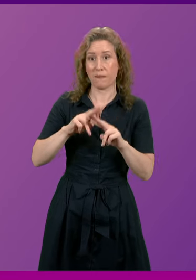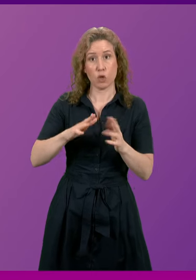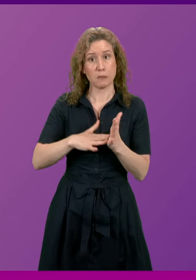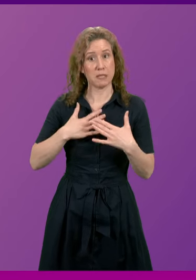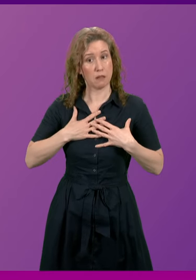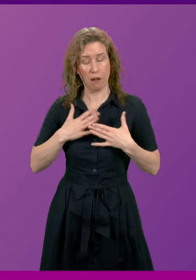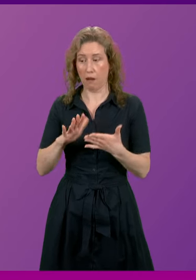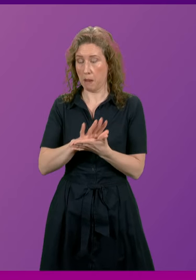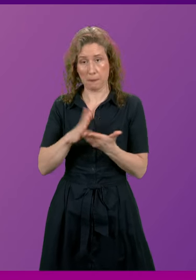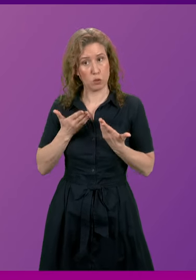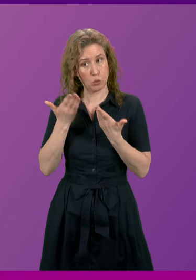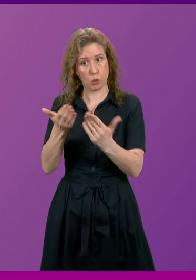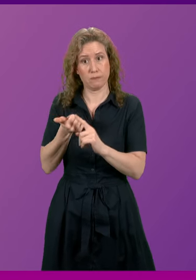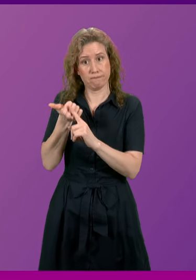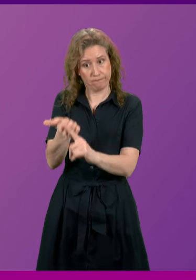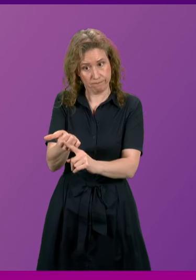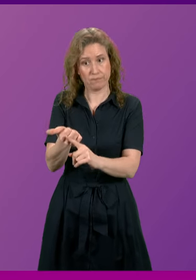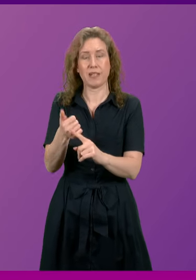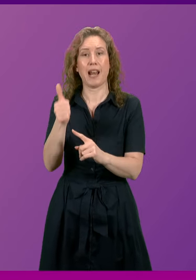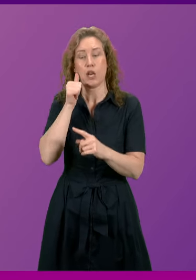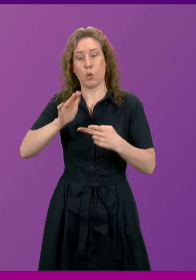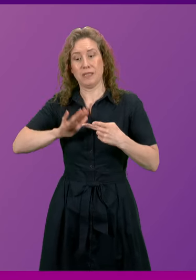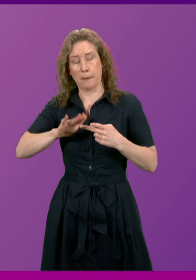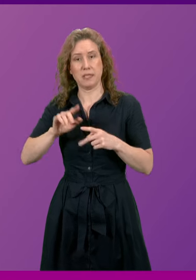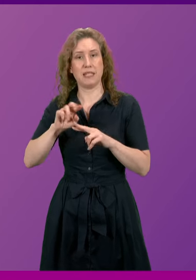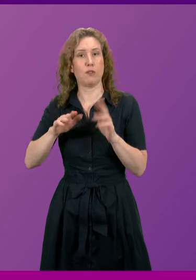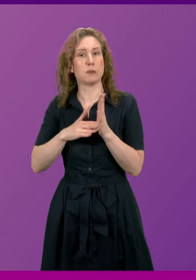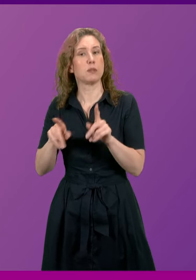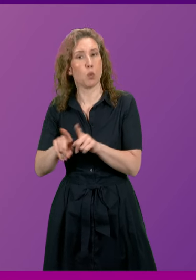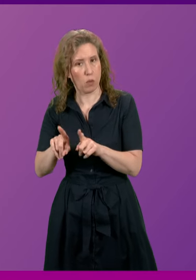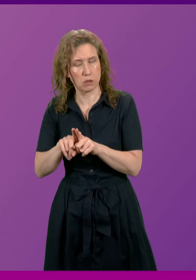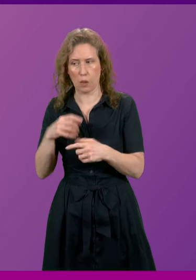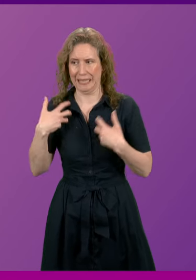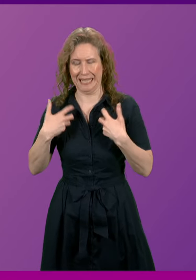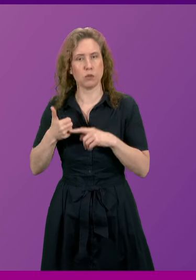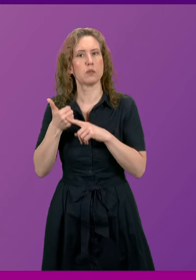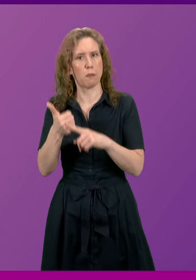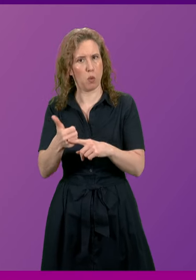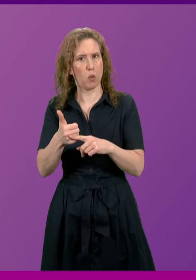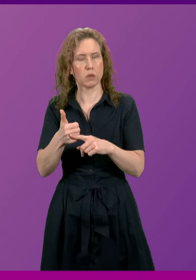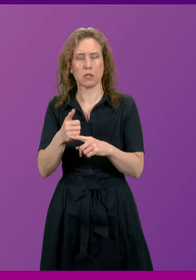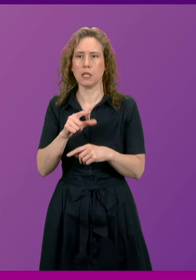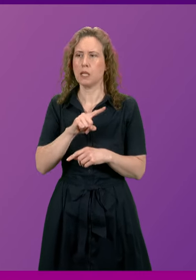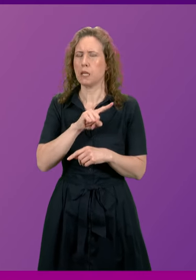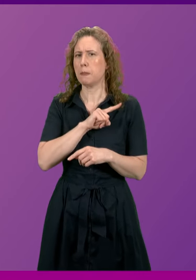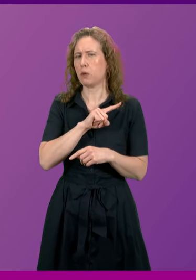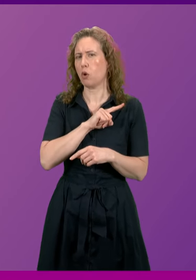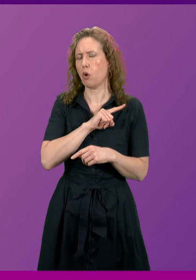I will certainly offer it and I know the Deputy First Minister will be very keen to support him in his efforts because